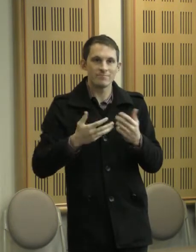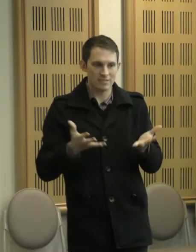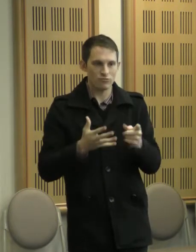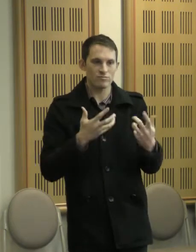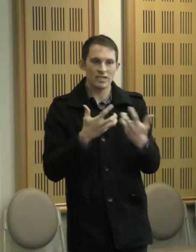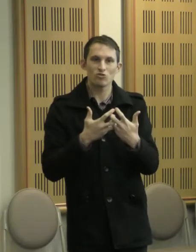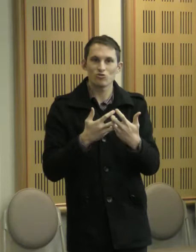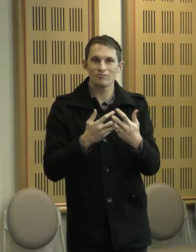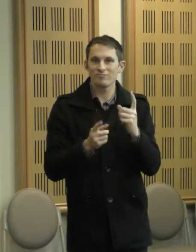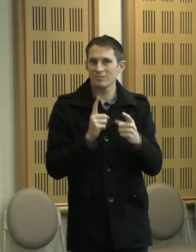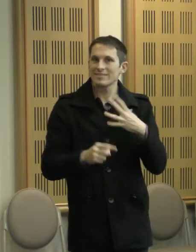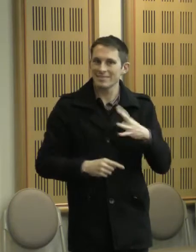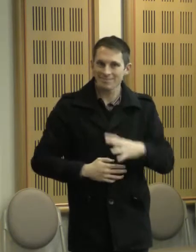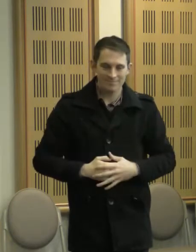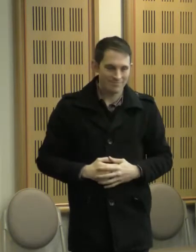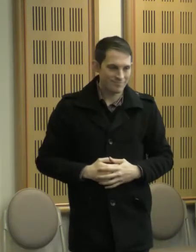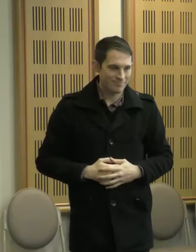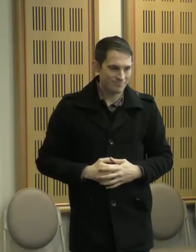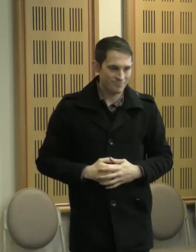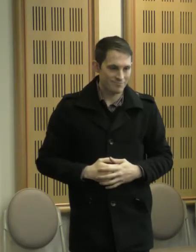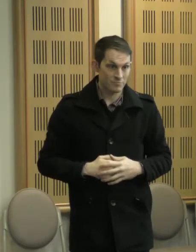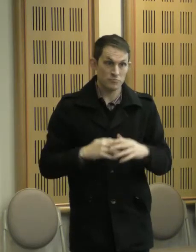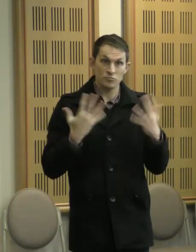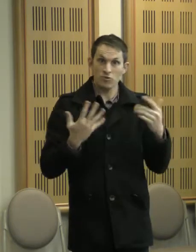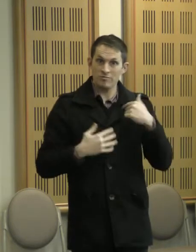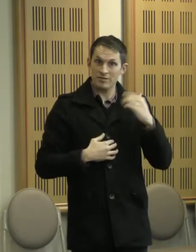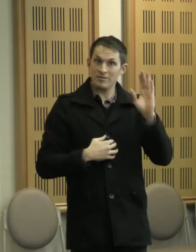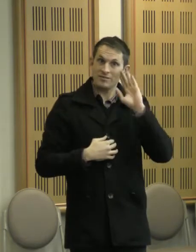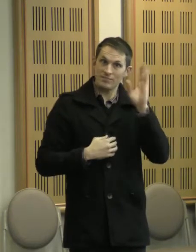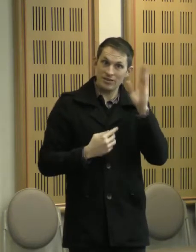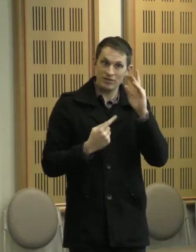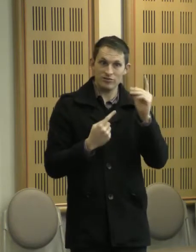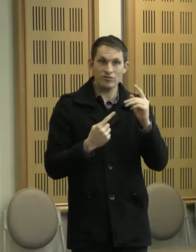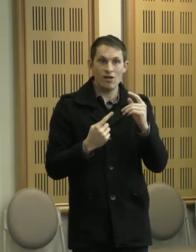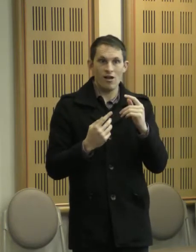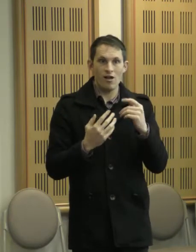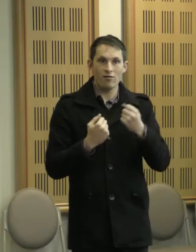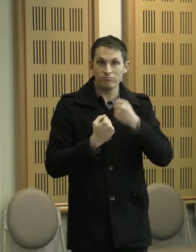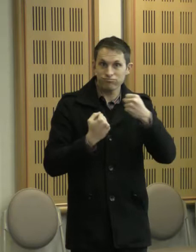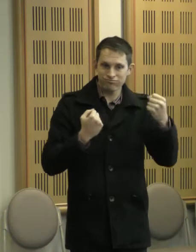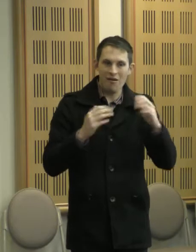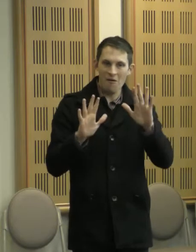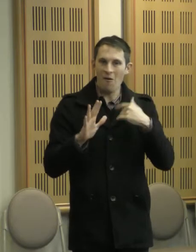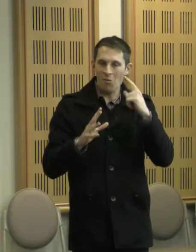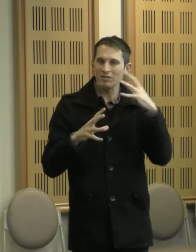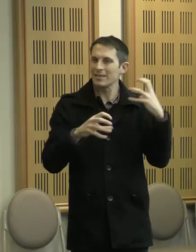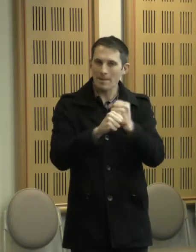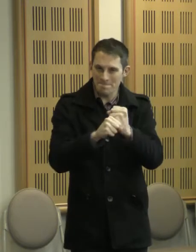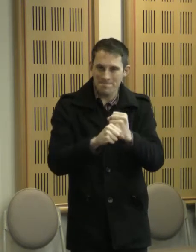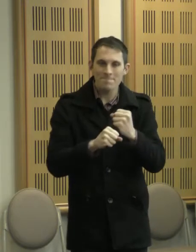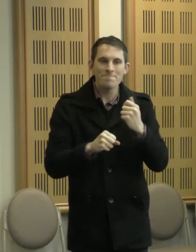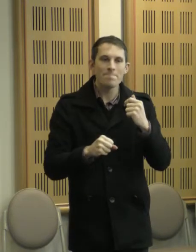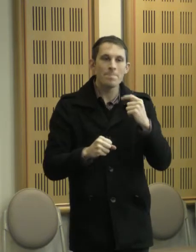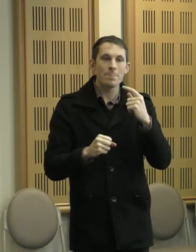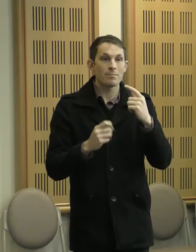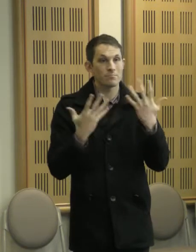So after that rather long-winded speech, I'll just sum up to say it's important to be prepared to